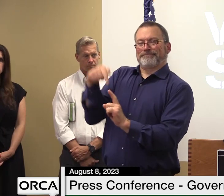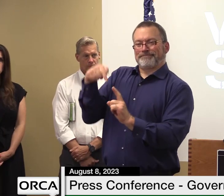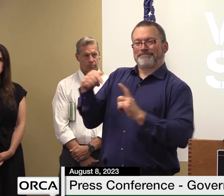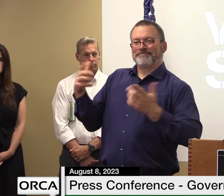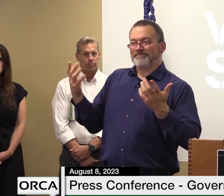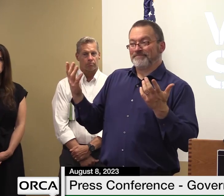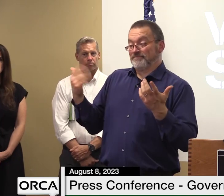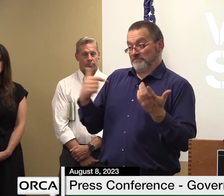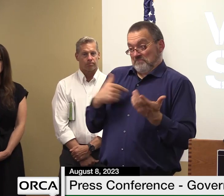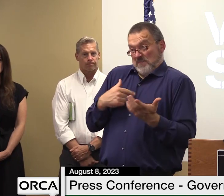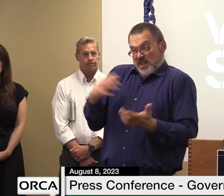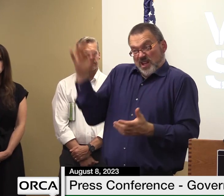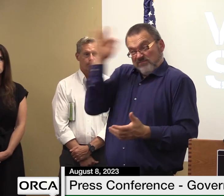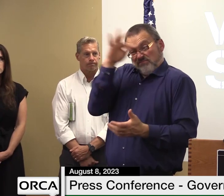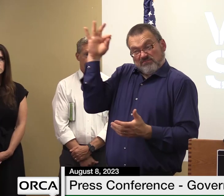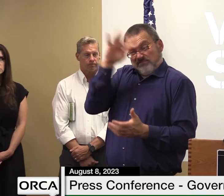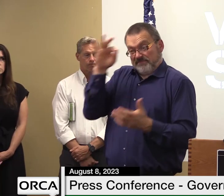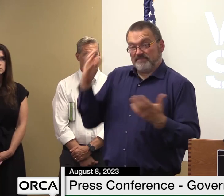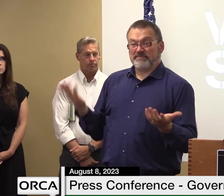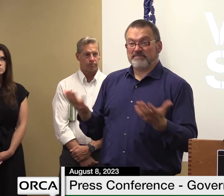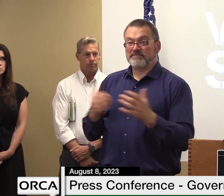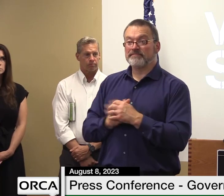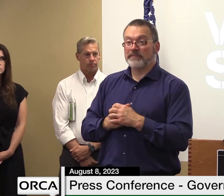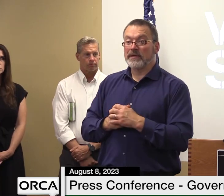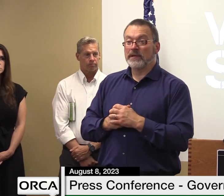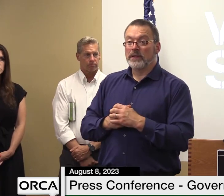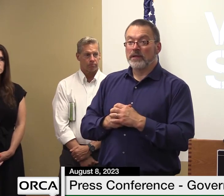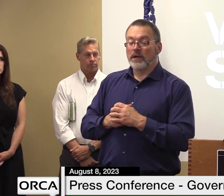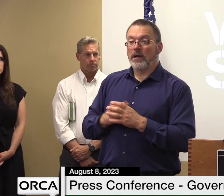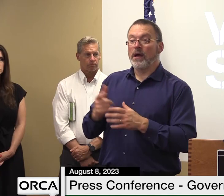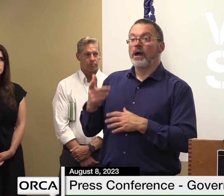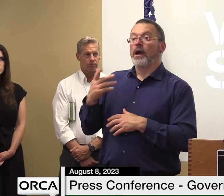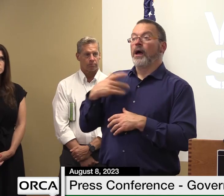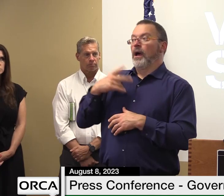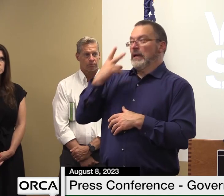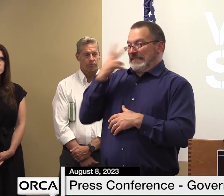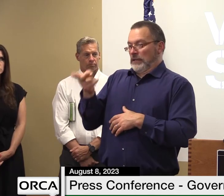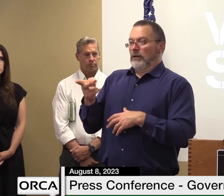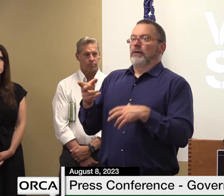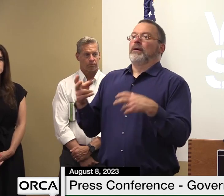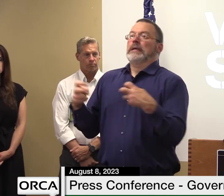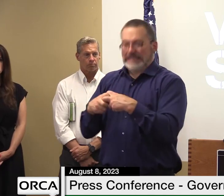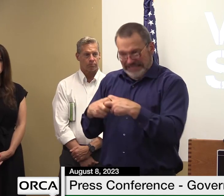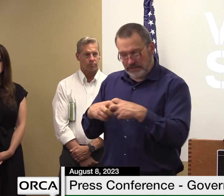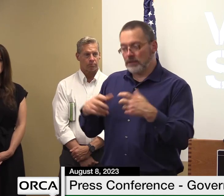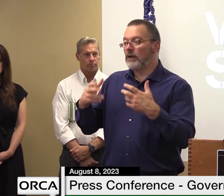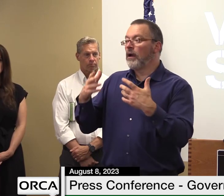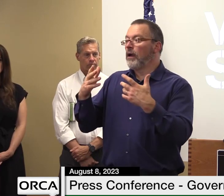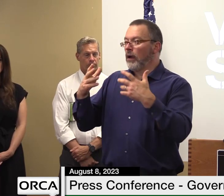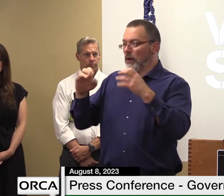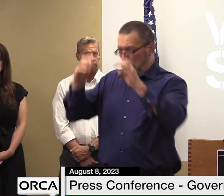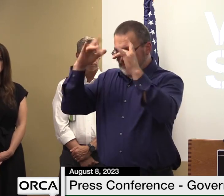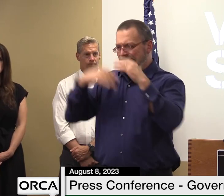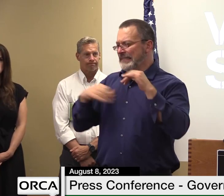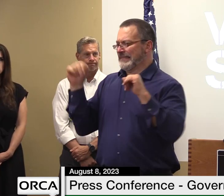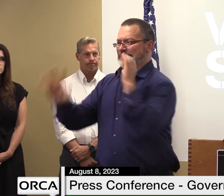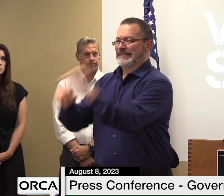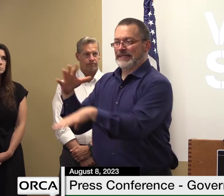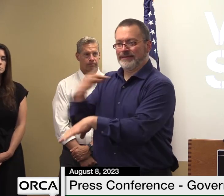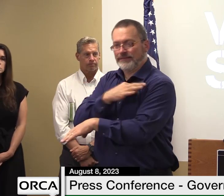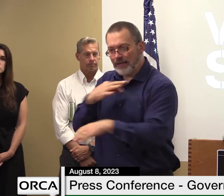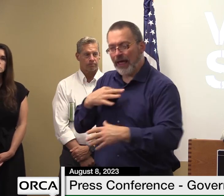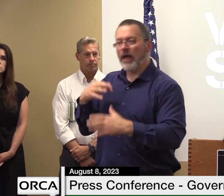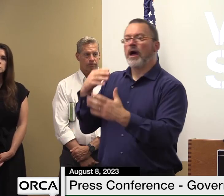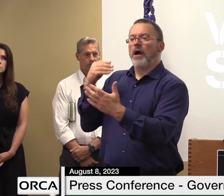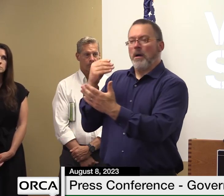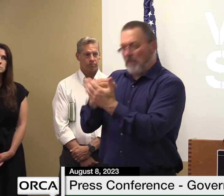but once we found out we were able to send in resources and be able to help out so that's what we